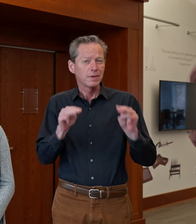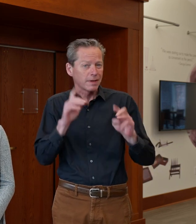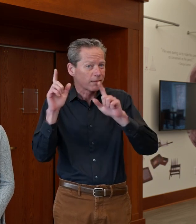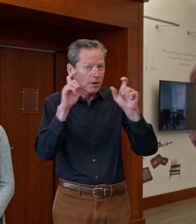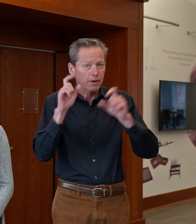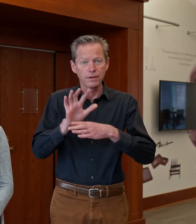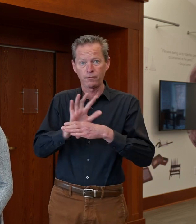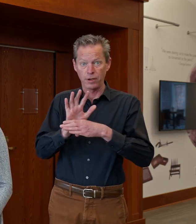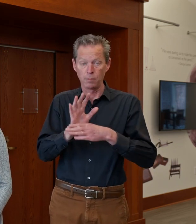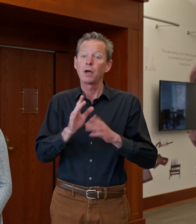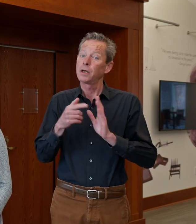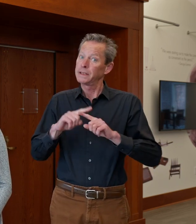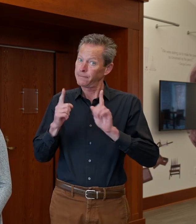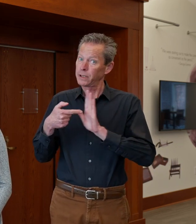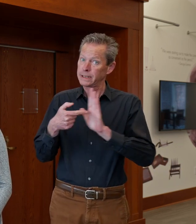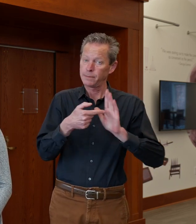which changes exhibits on a regular basis.